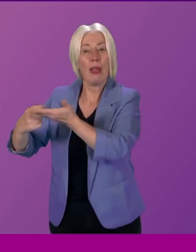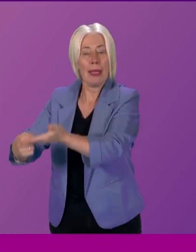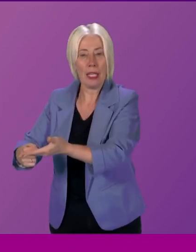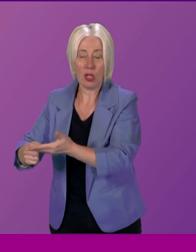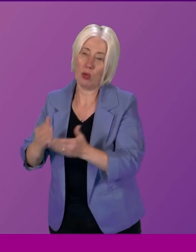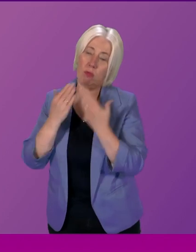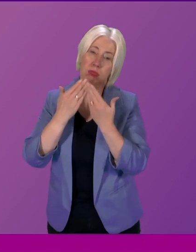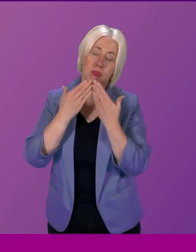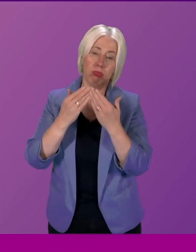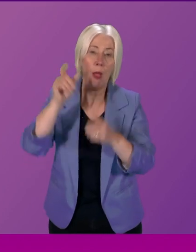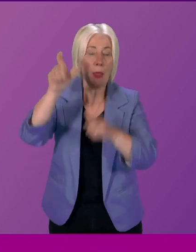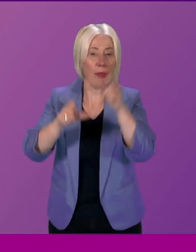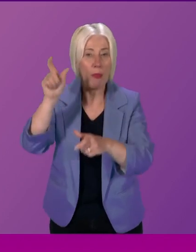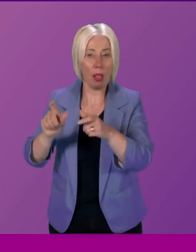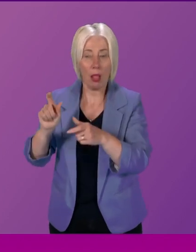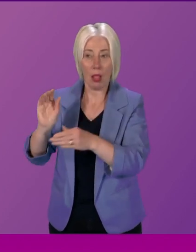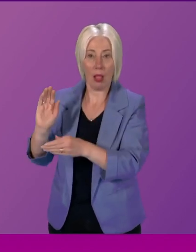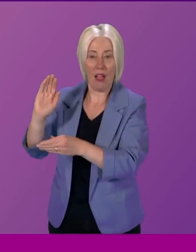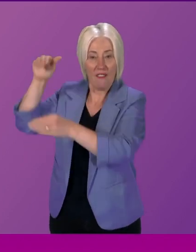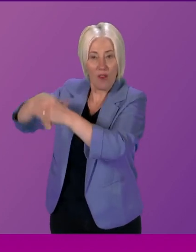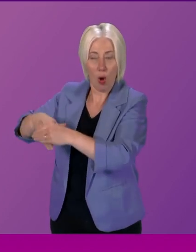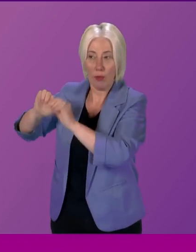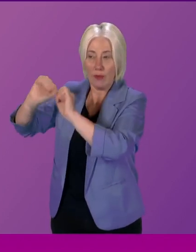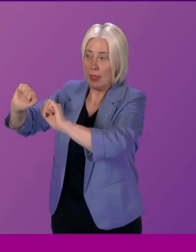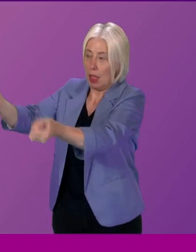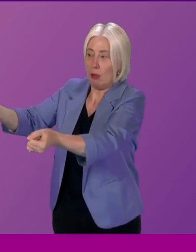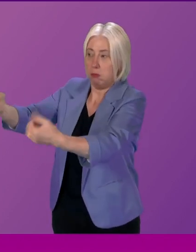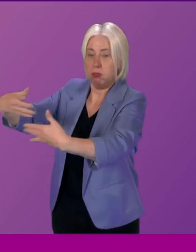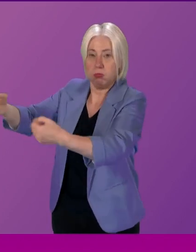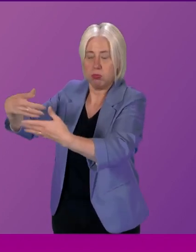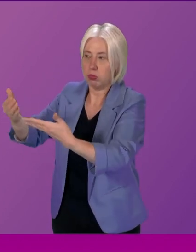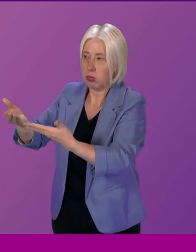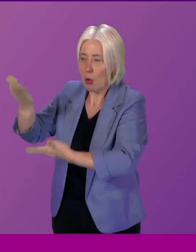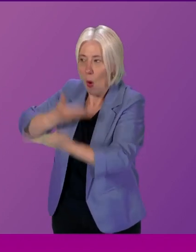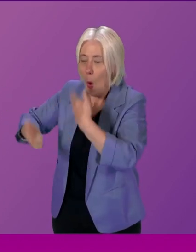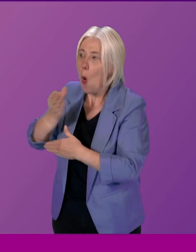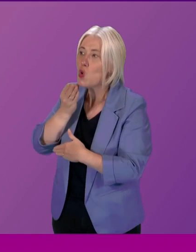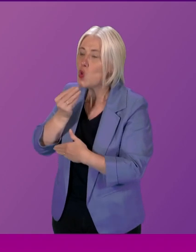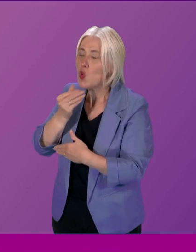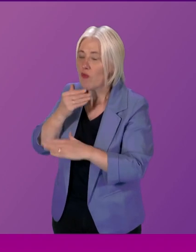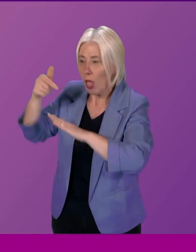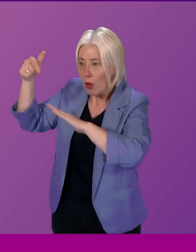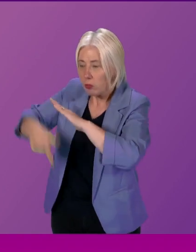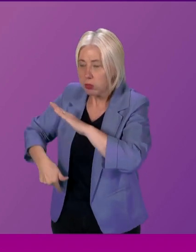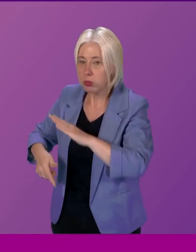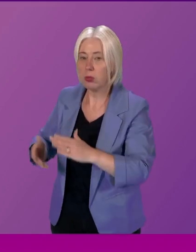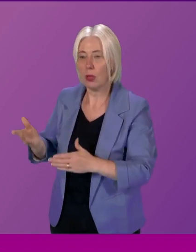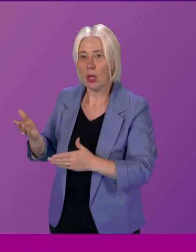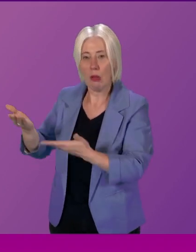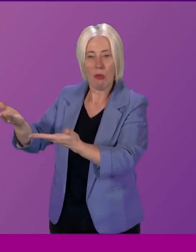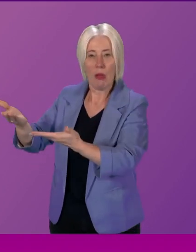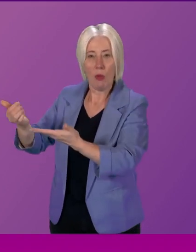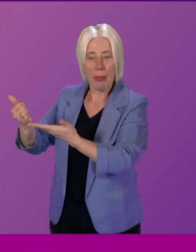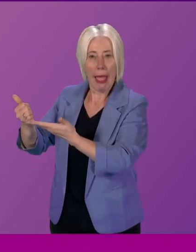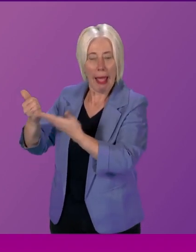and elected officials who provided us and my colleagues with very helpful insights as we went to see these locations in